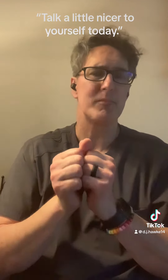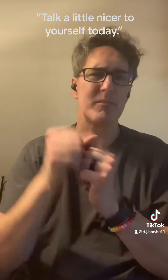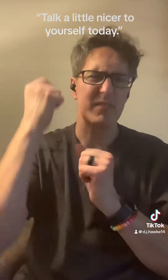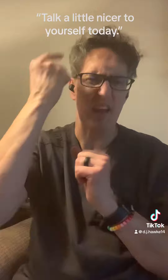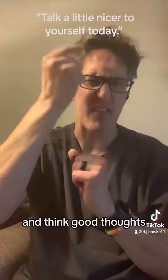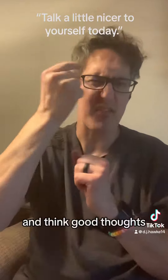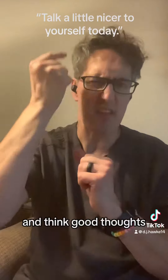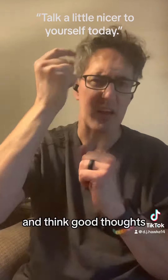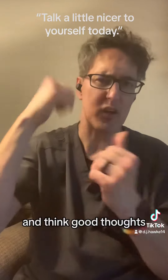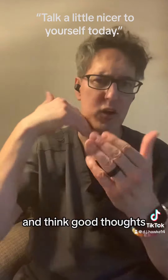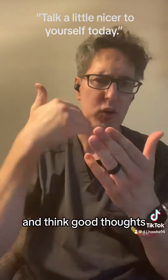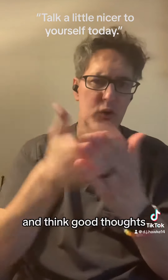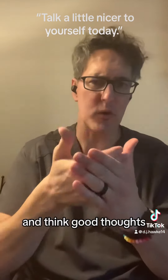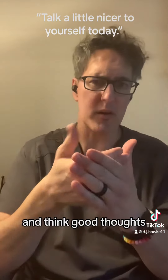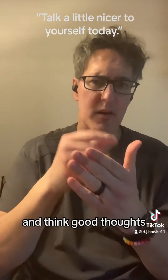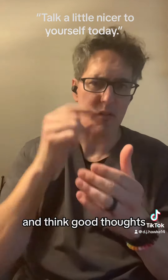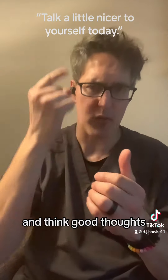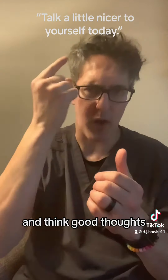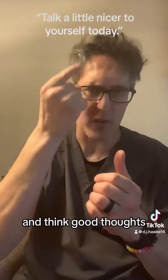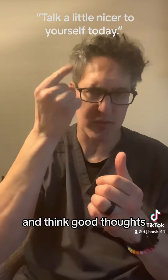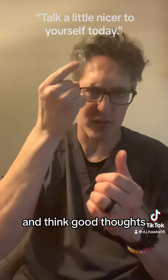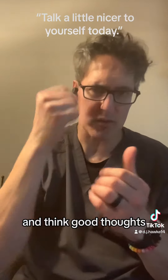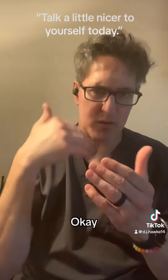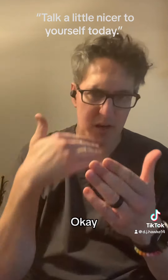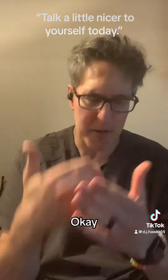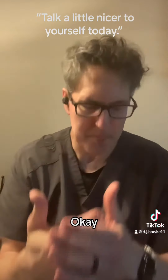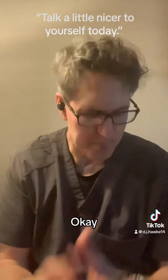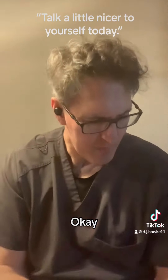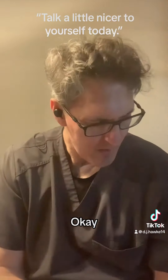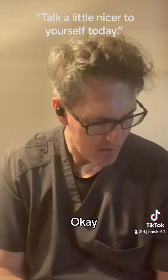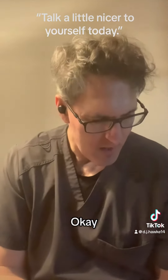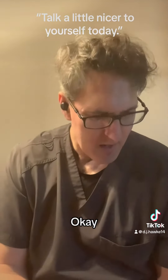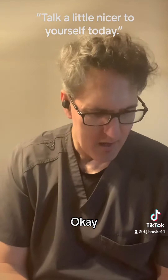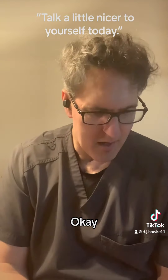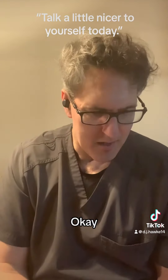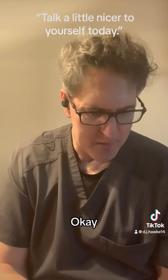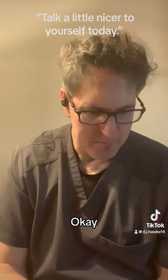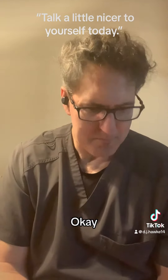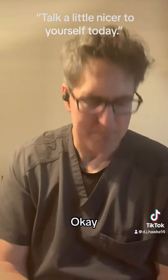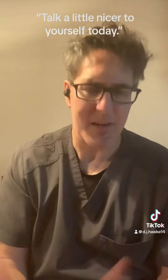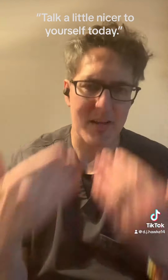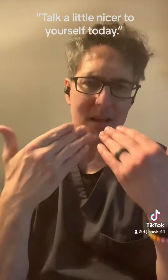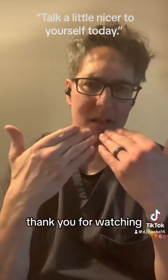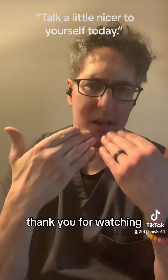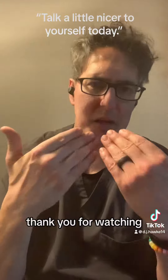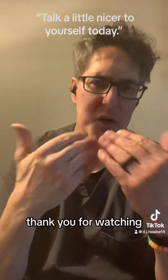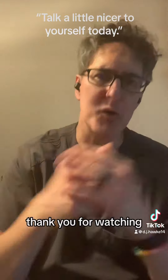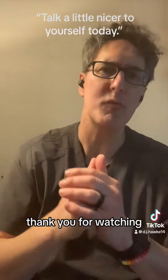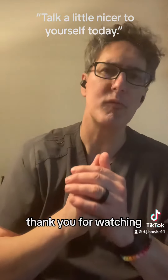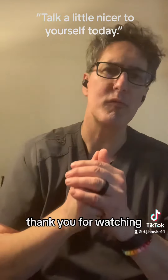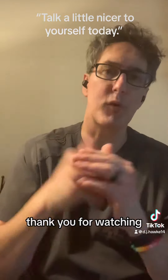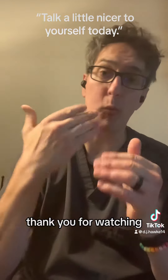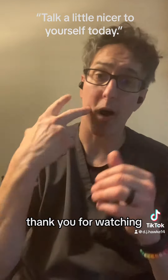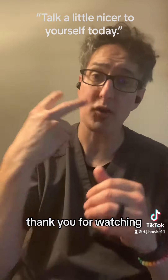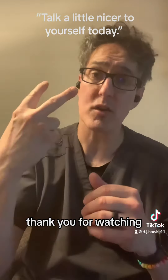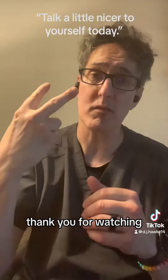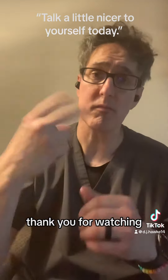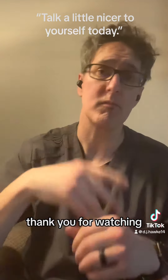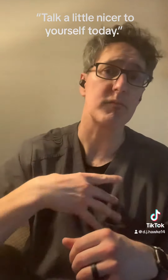and think good thoughts. Okay? Uh, thank you for watching, for